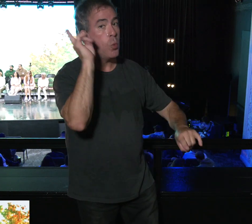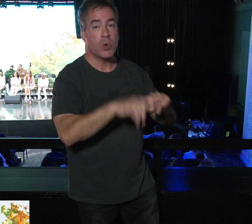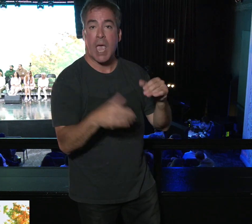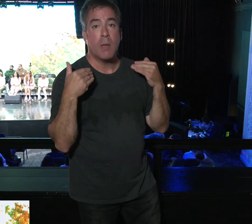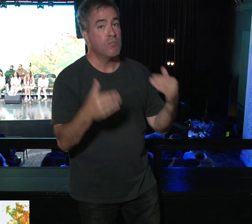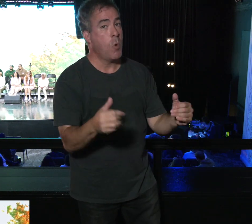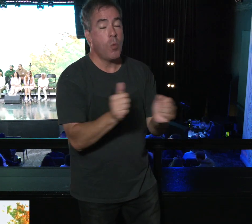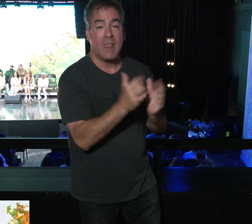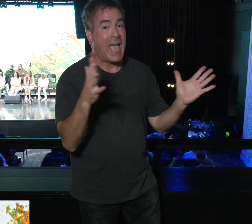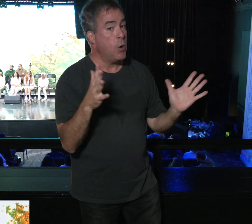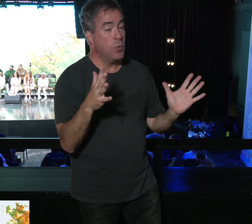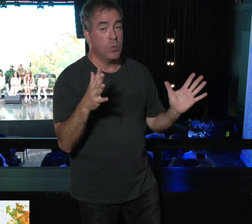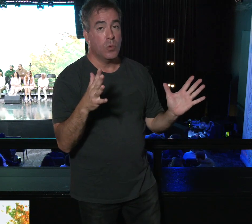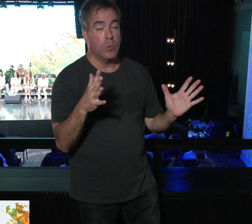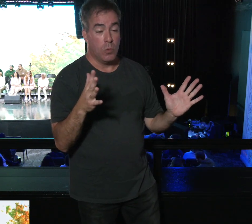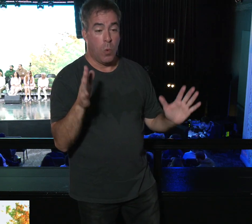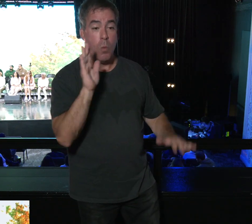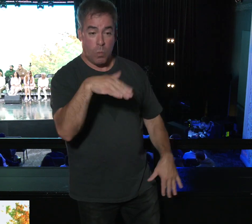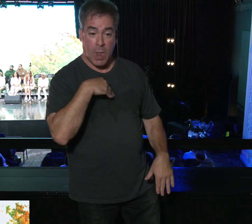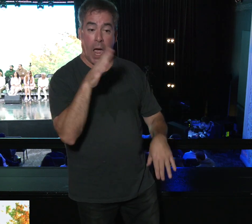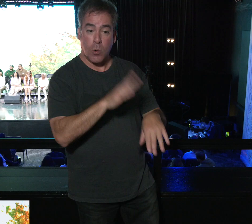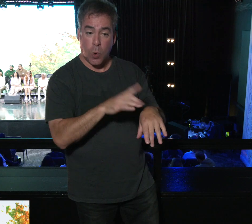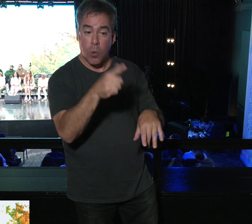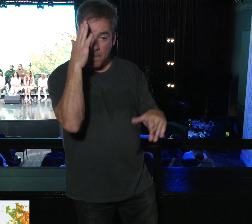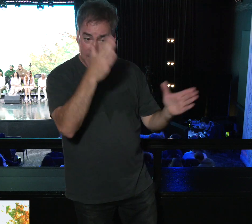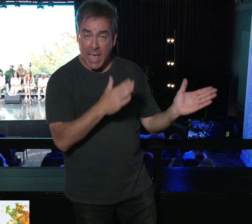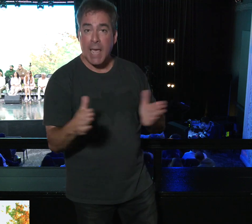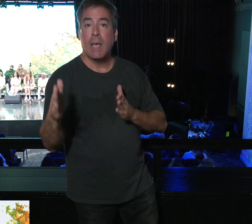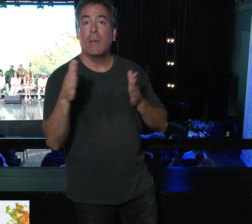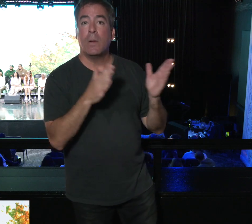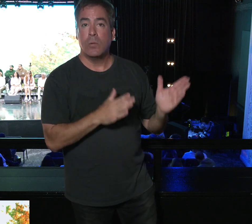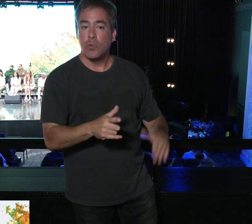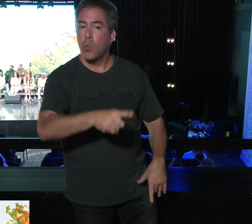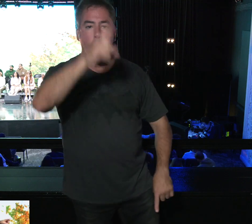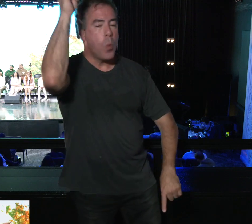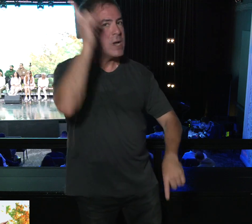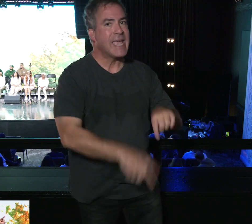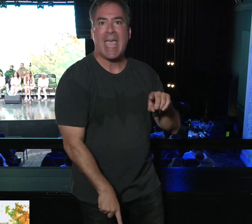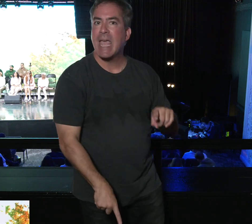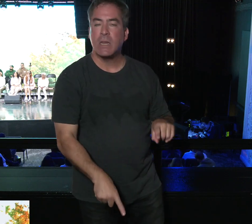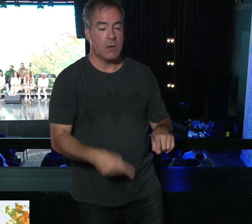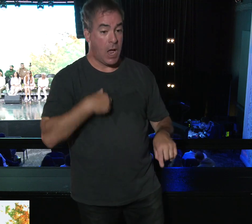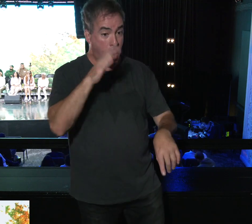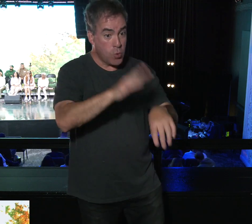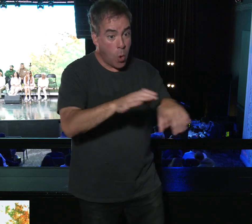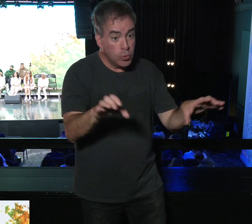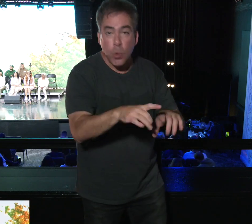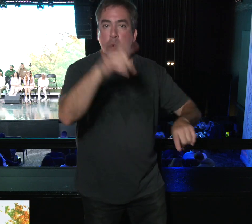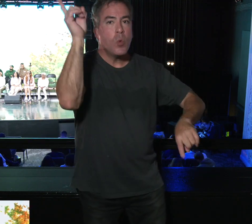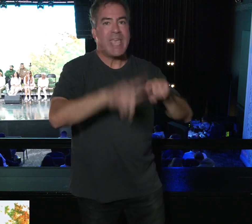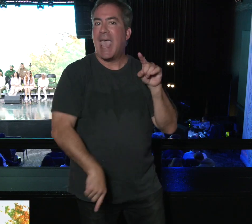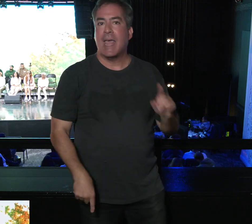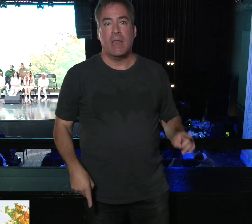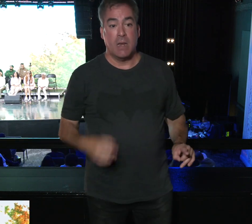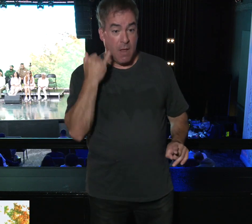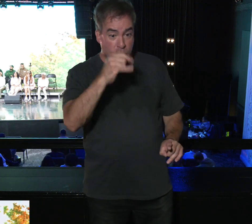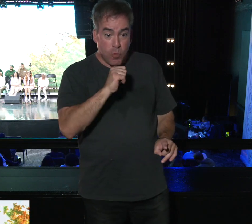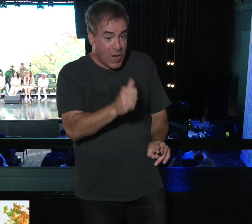go on without this. What I've called you to do. Like, you cannot do what I've called you to do if you don't wait.